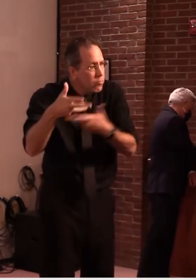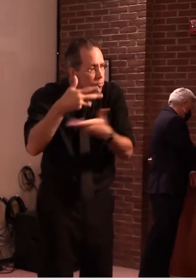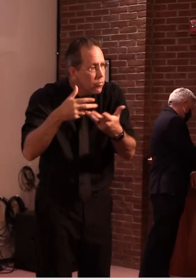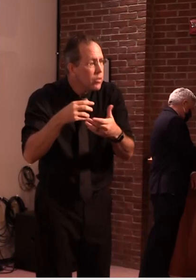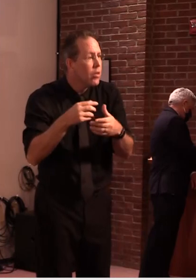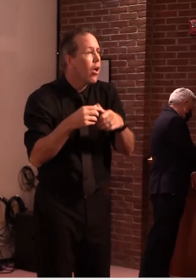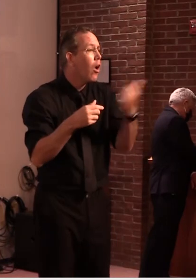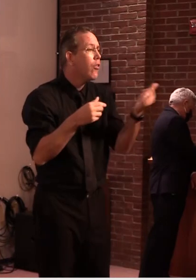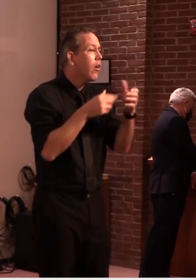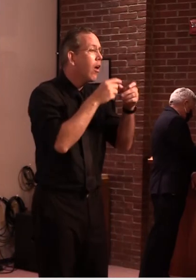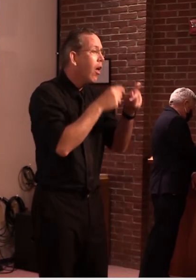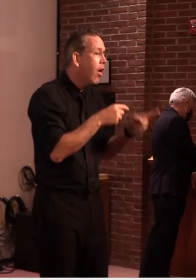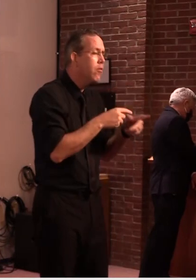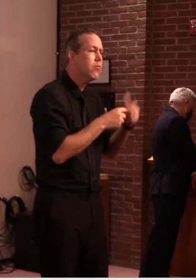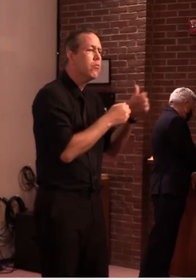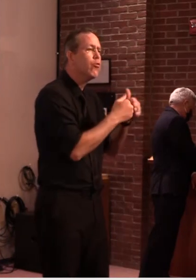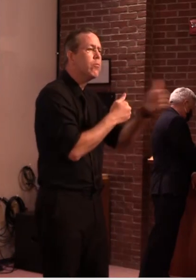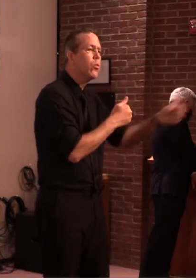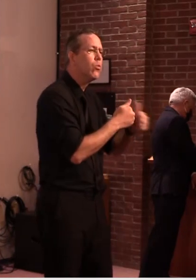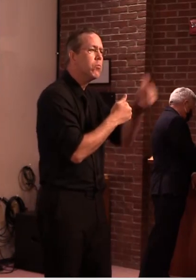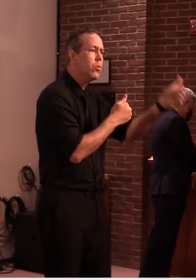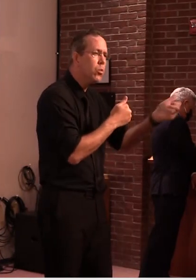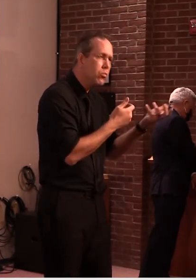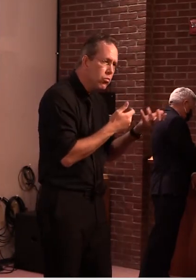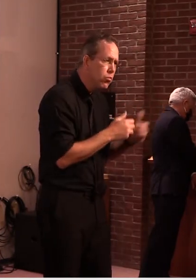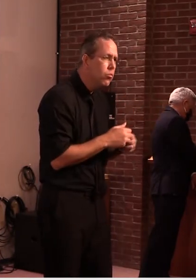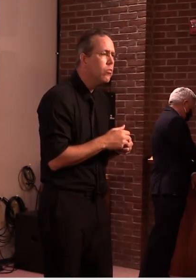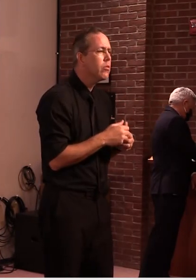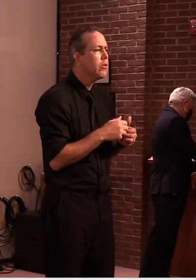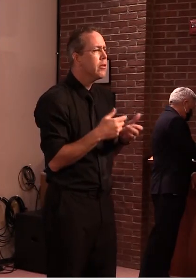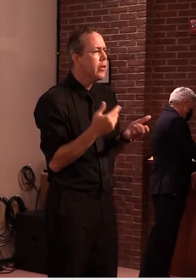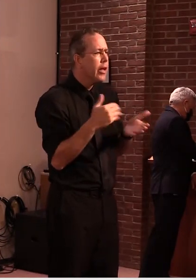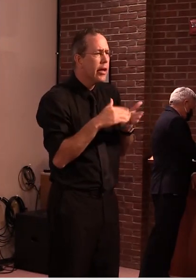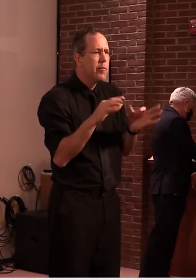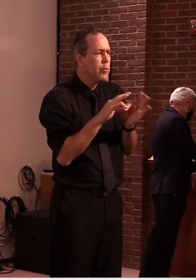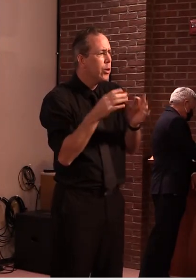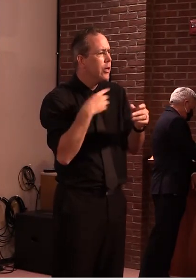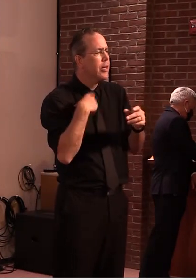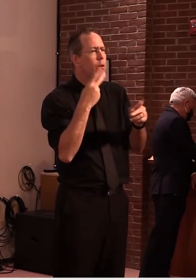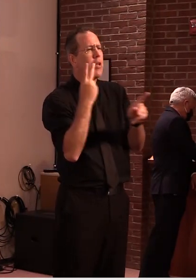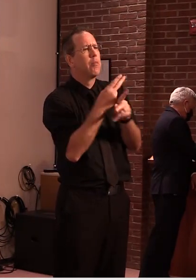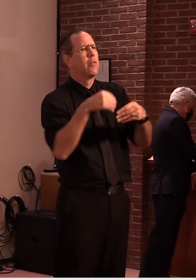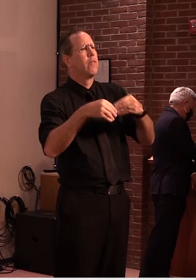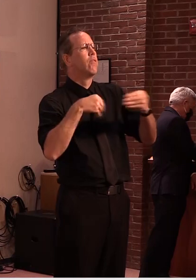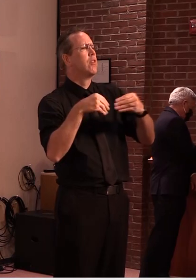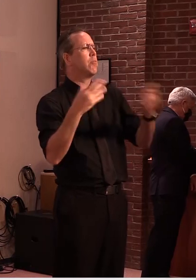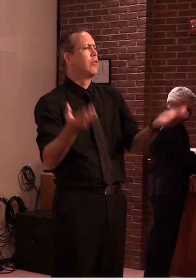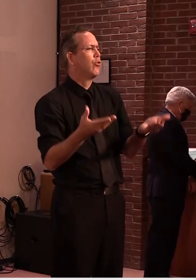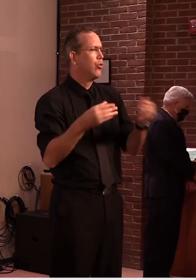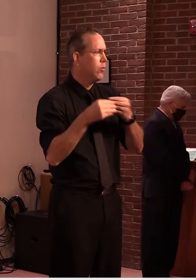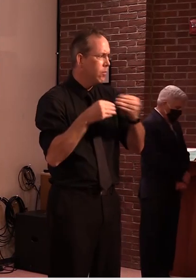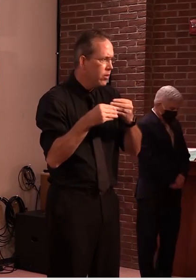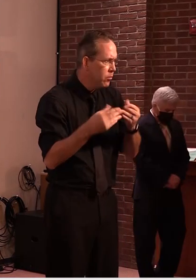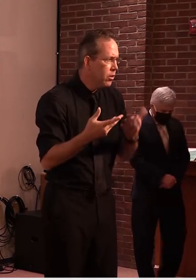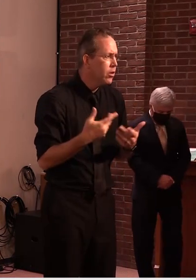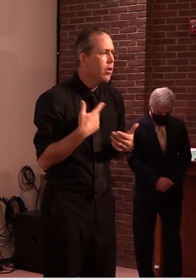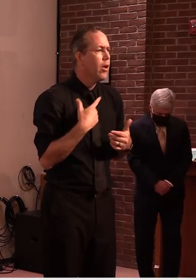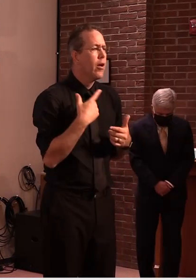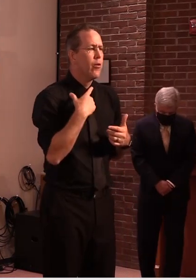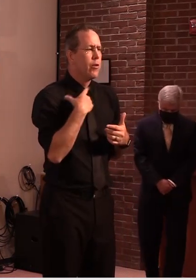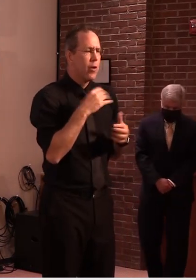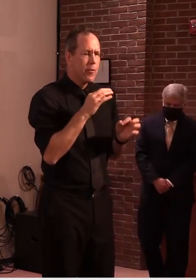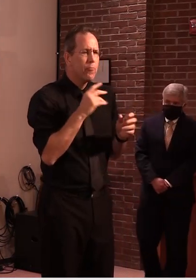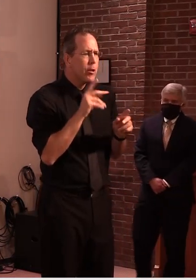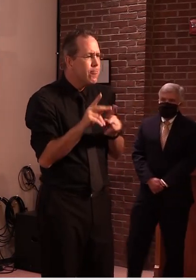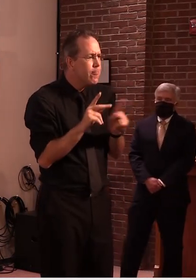again it's it's giving the flexibility we wanted to make sure that our state employees understood that and give them some comfort